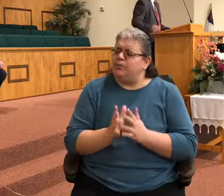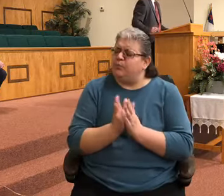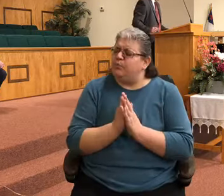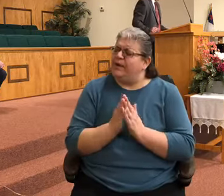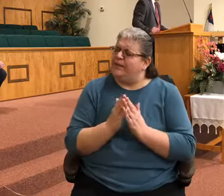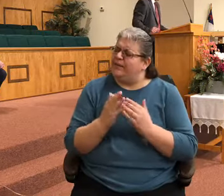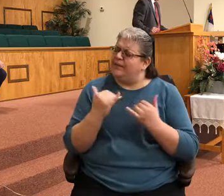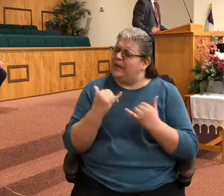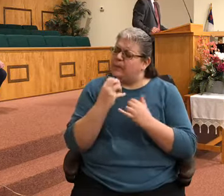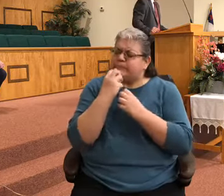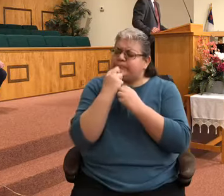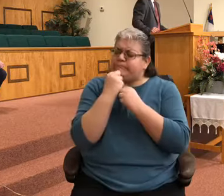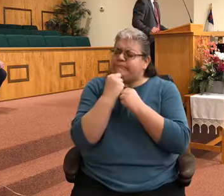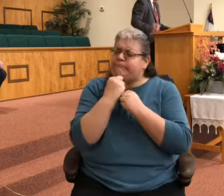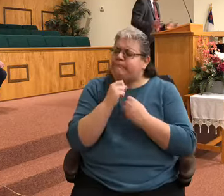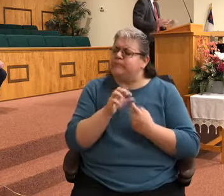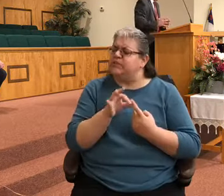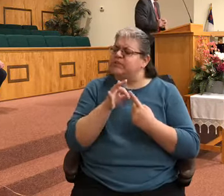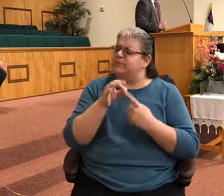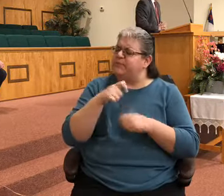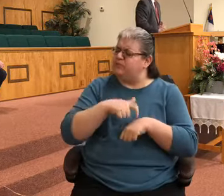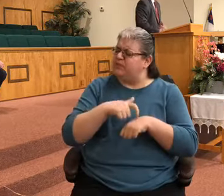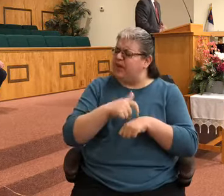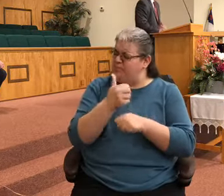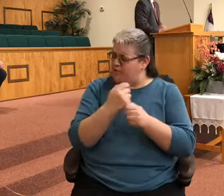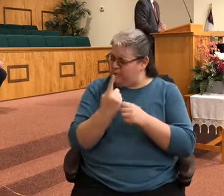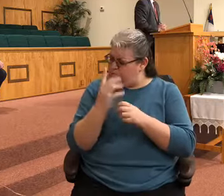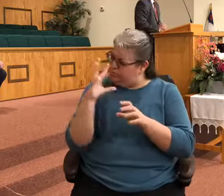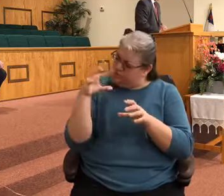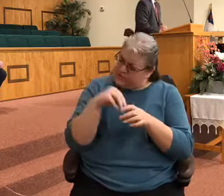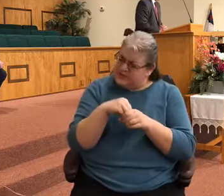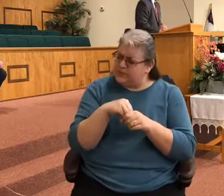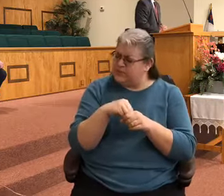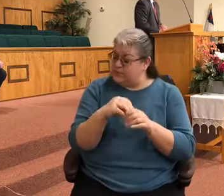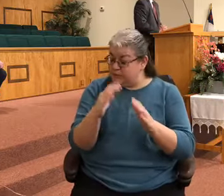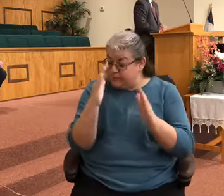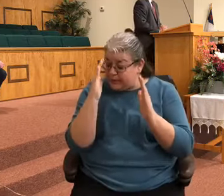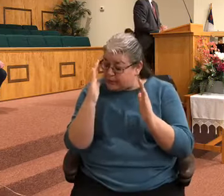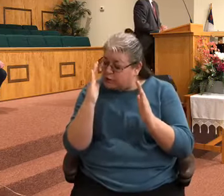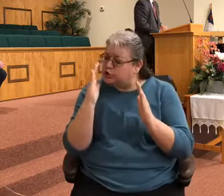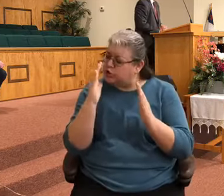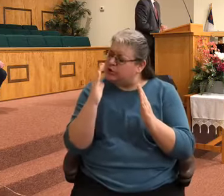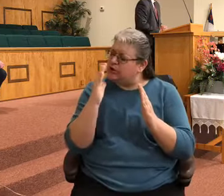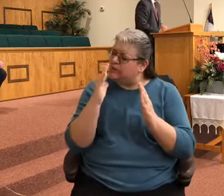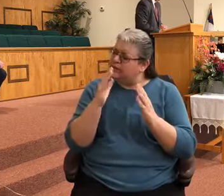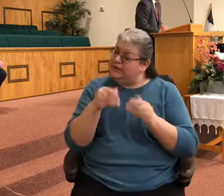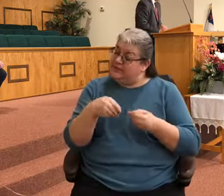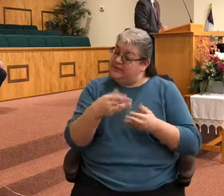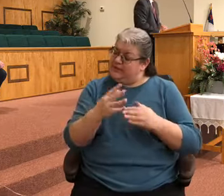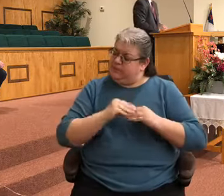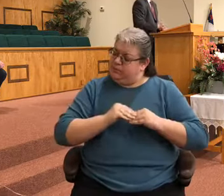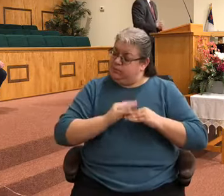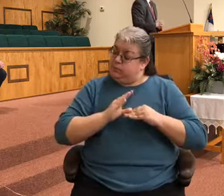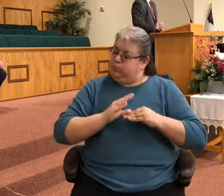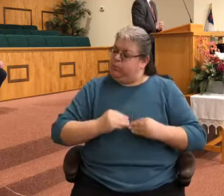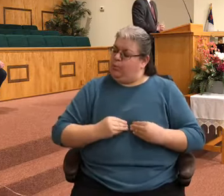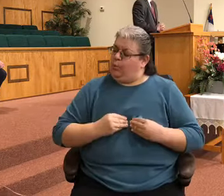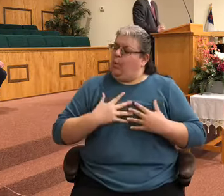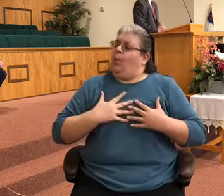that is participating, that is paying attention. We pray that they be encouraged and refreshed through your word.